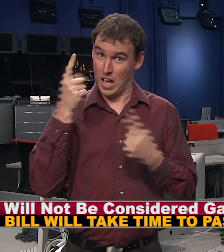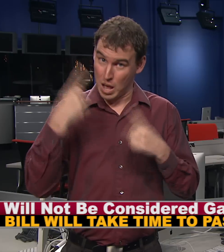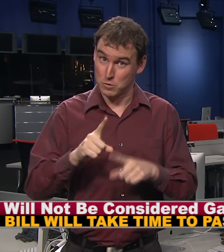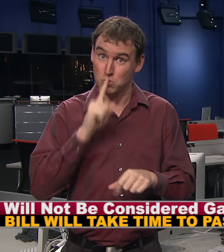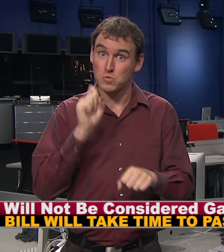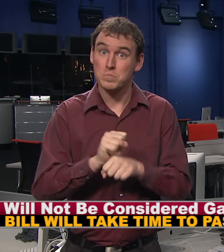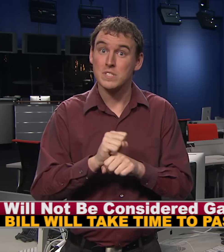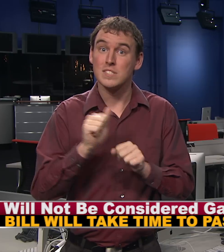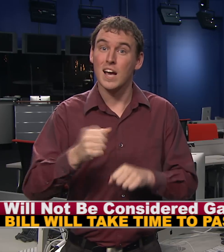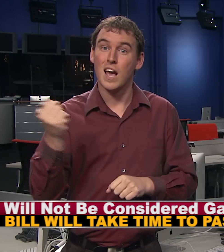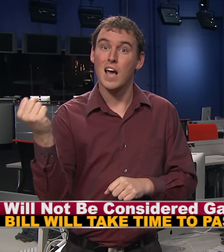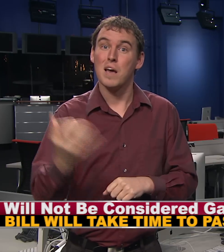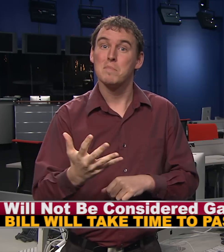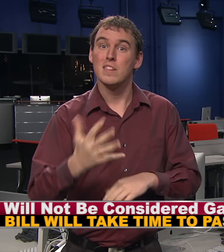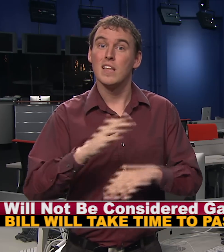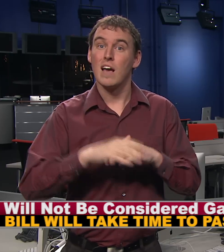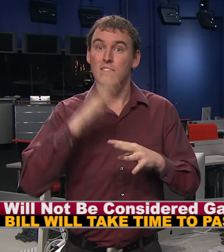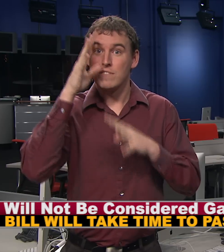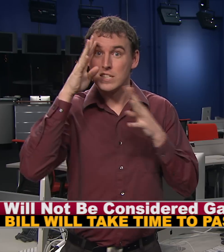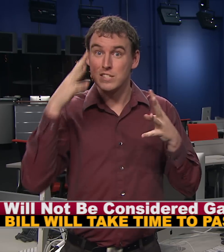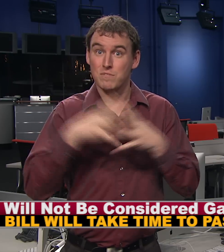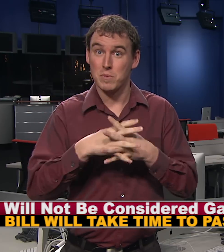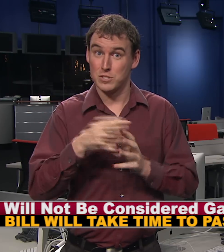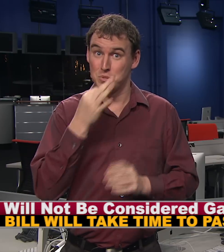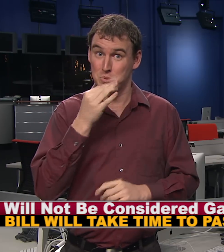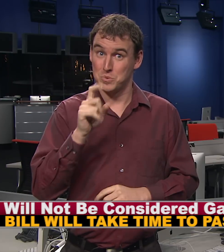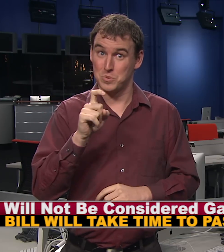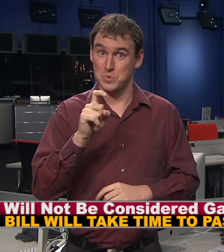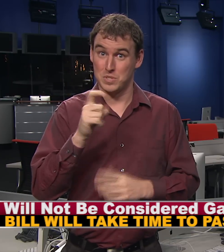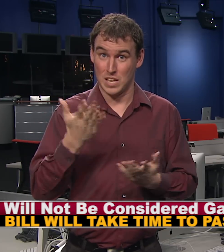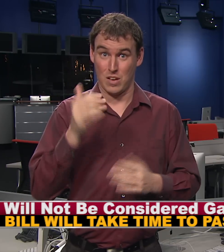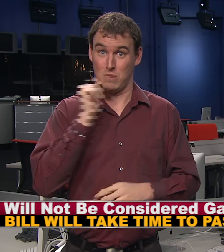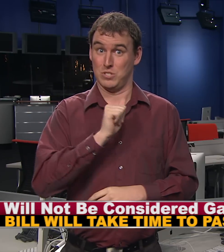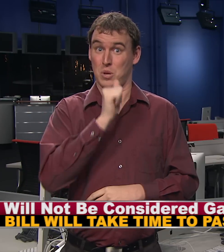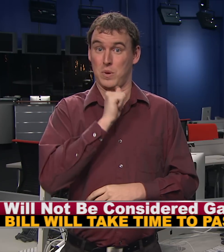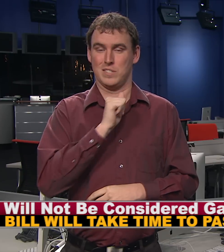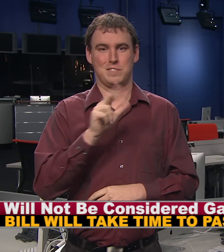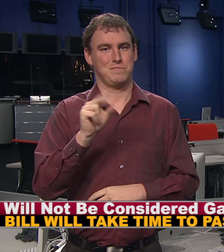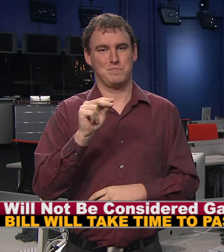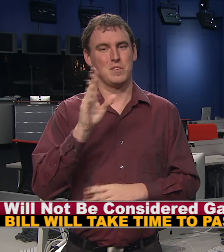quickly, but if you want to place money on fantasy football, you'll have to wait a while.